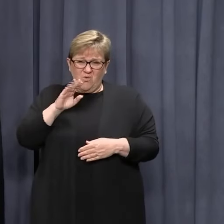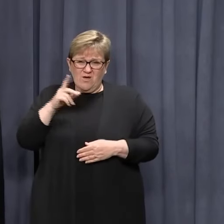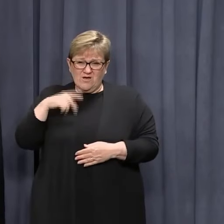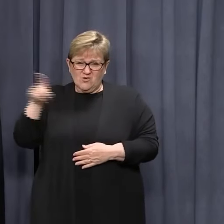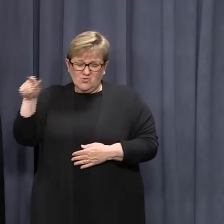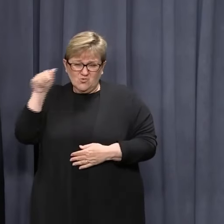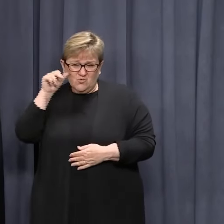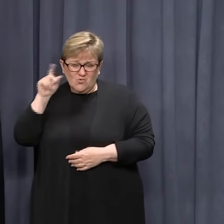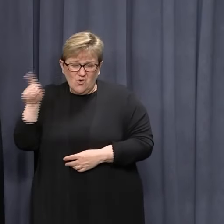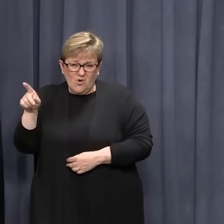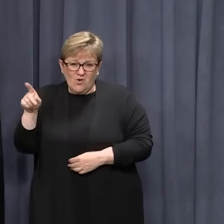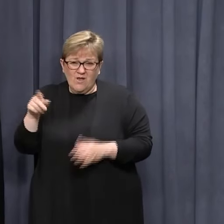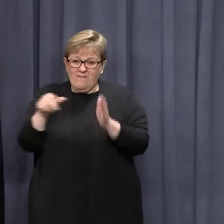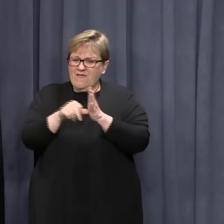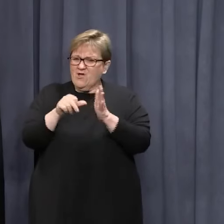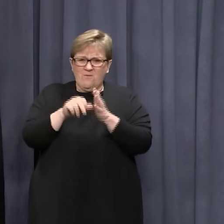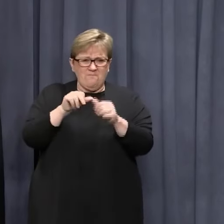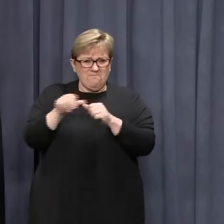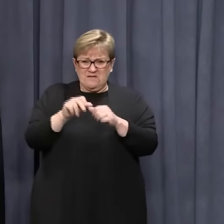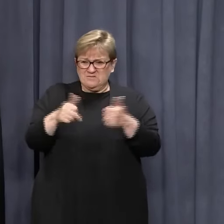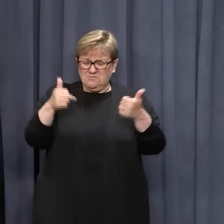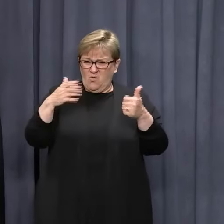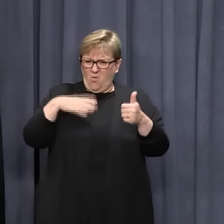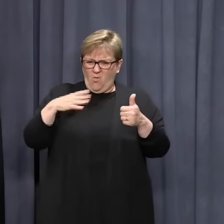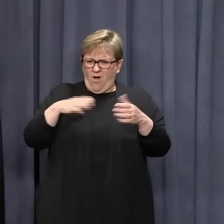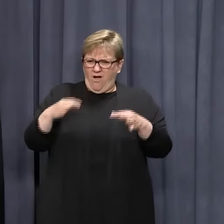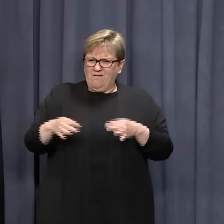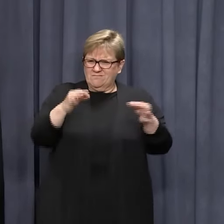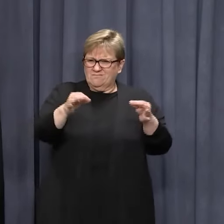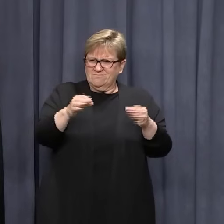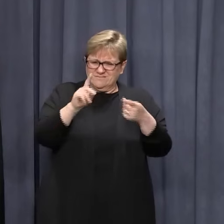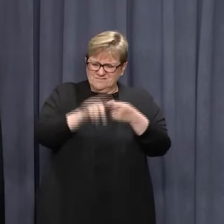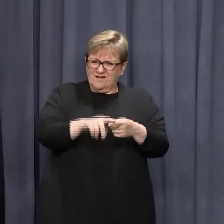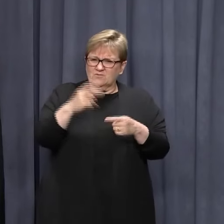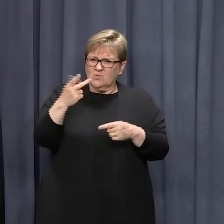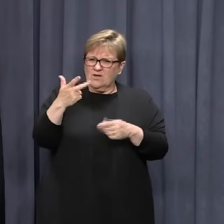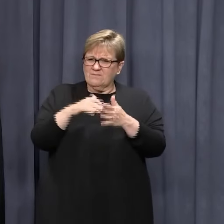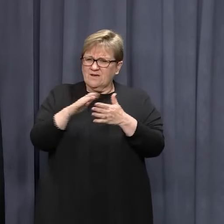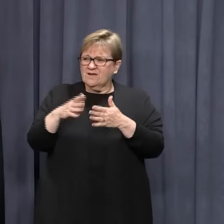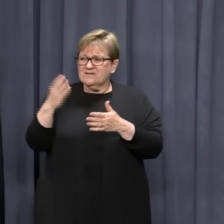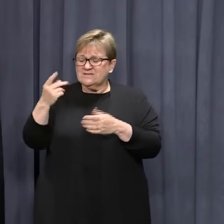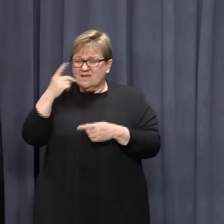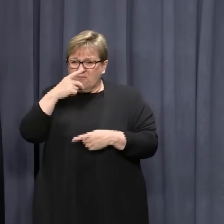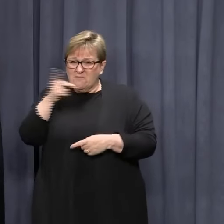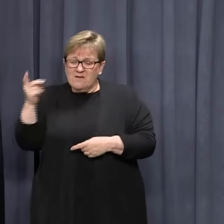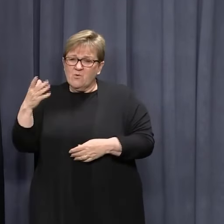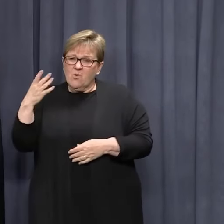state, the economy is in a much better position than it was, and there's an influence on landlords.